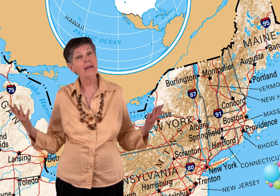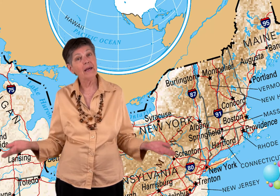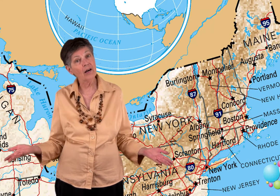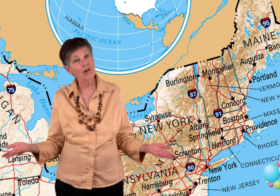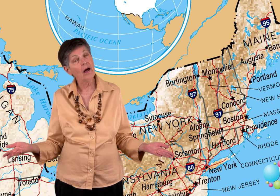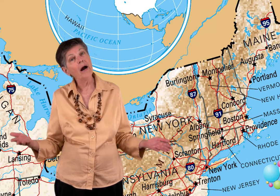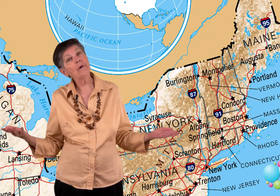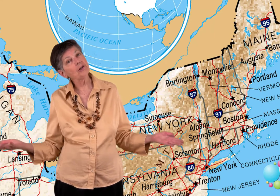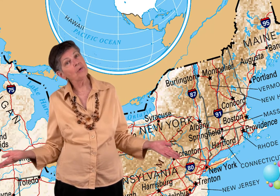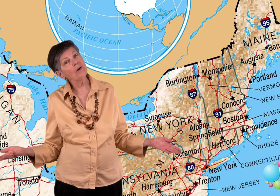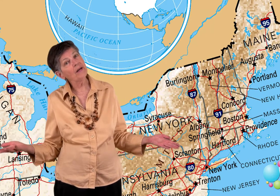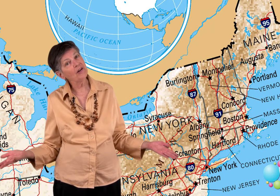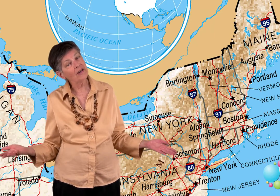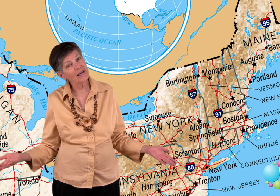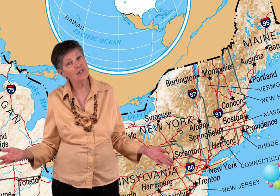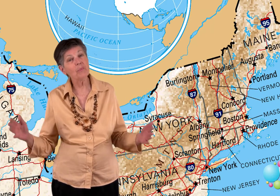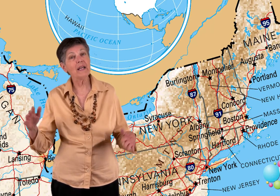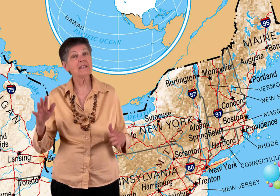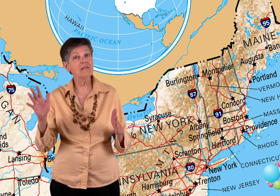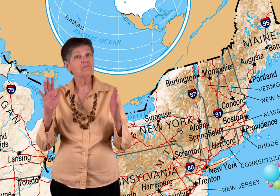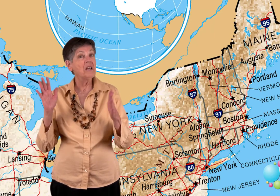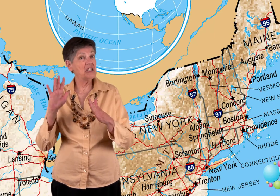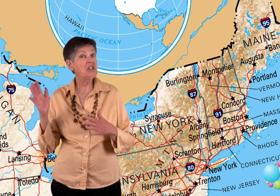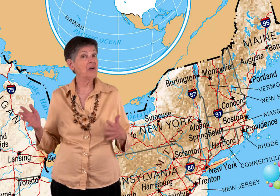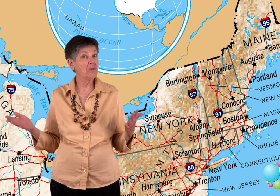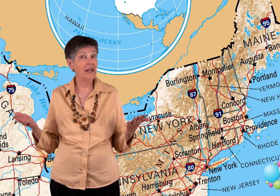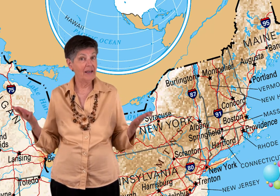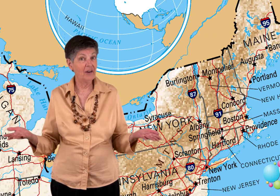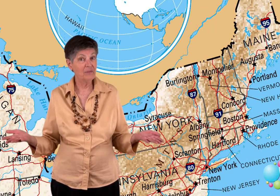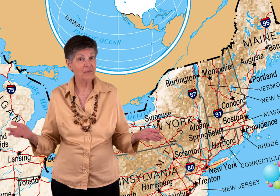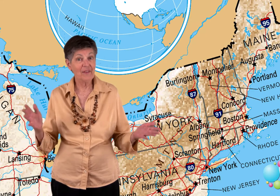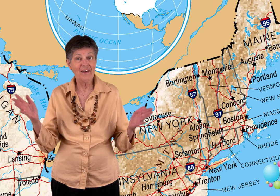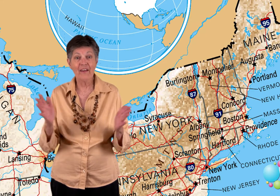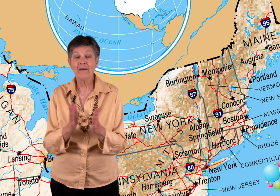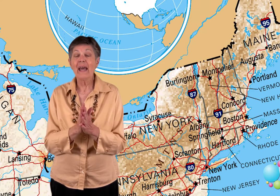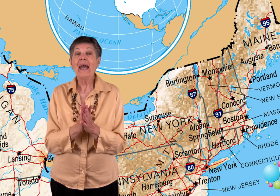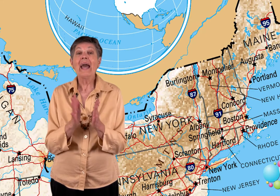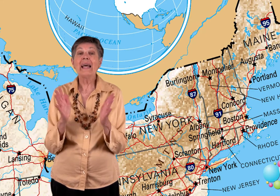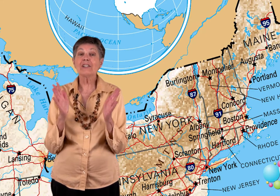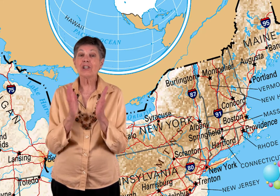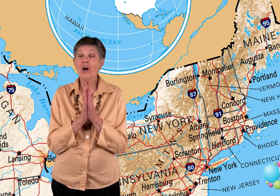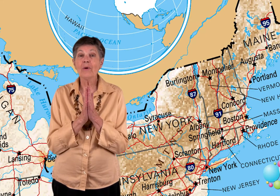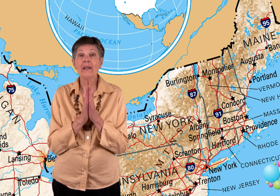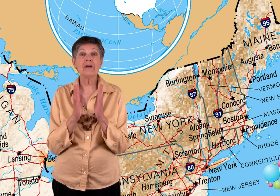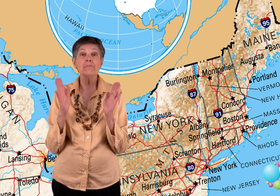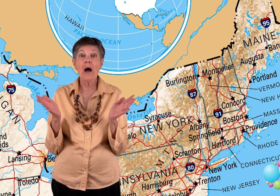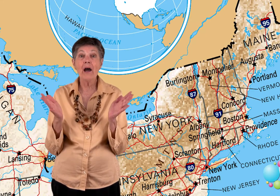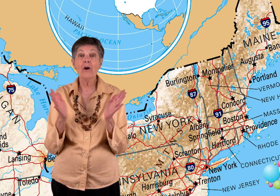hill. I'm not sure where the hill is, but it's near a great hill. Okay, it's slogan or it's motto